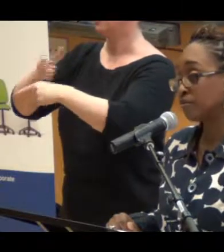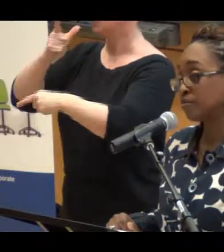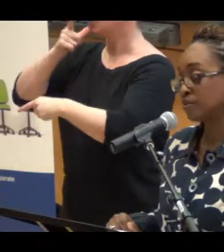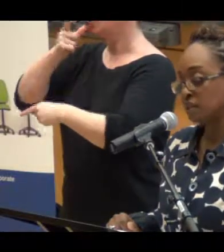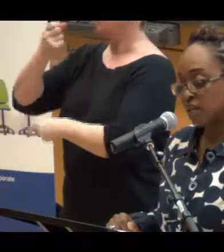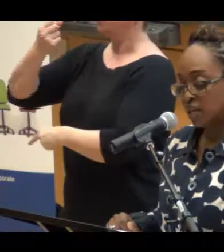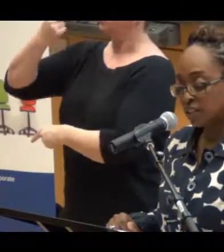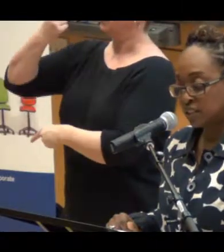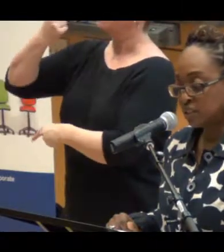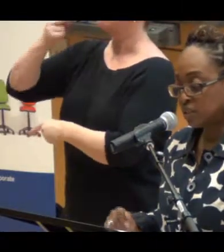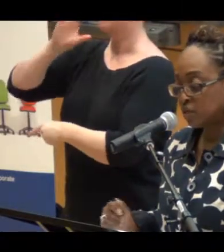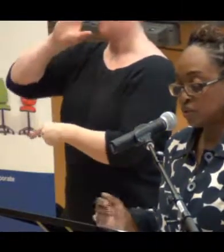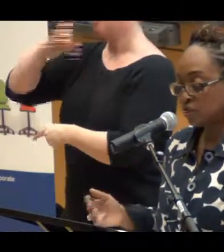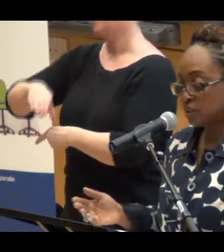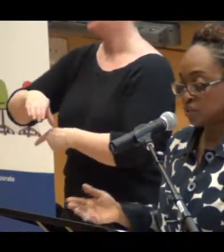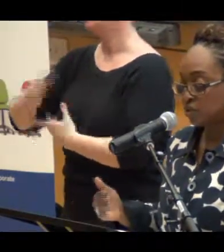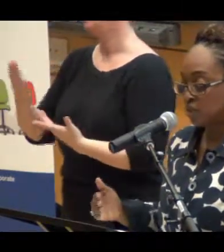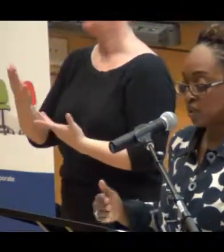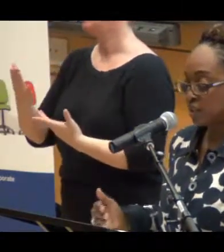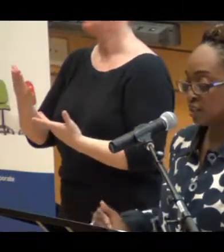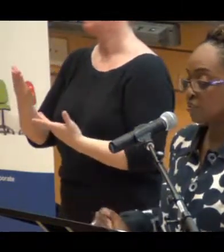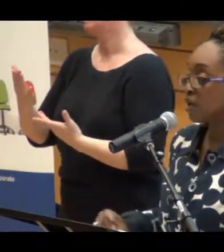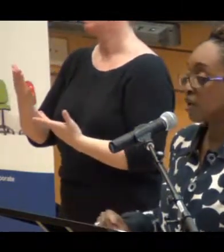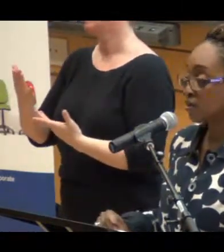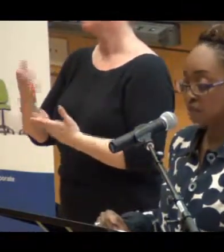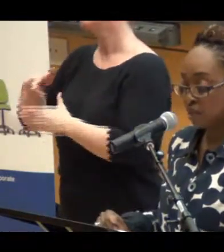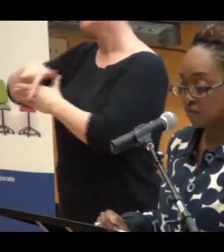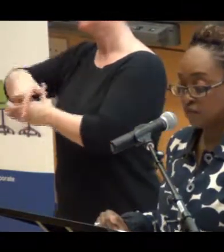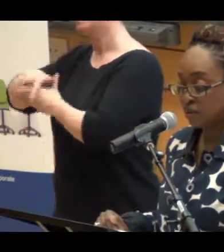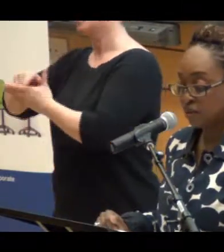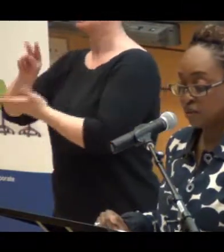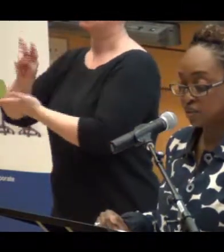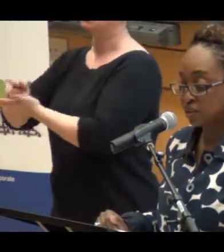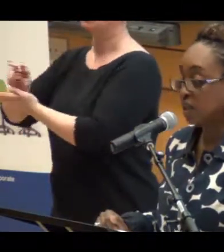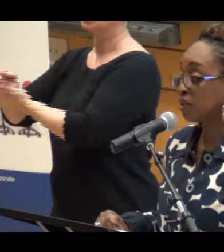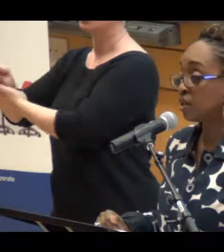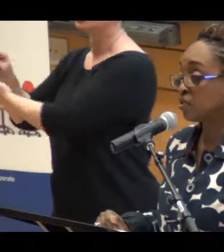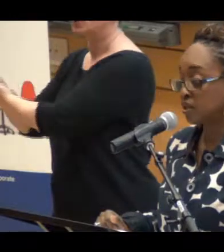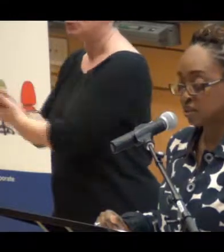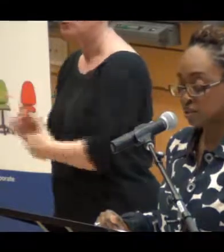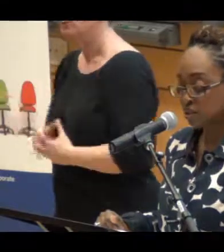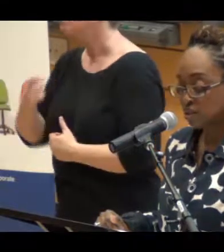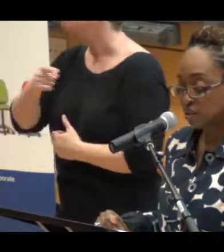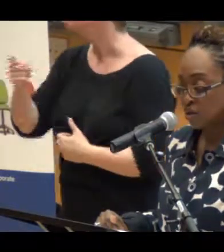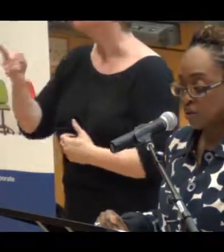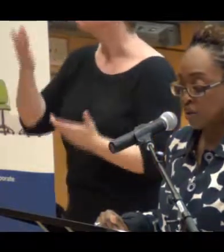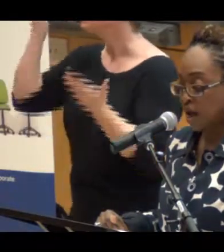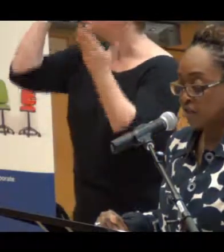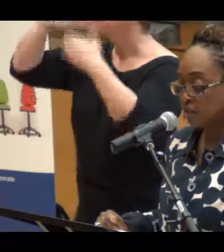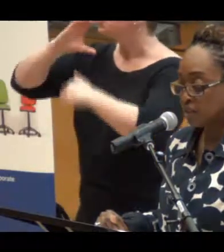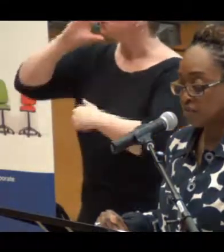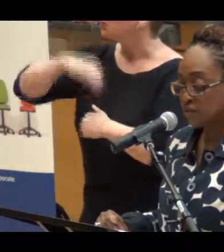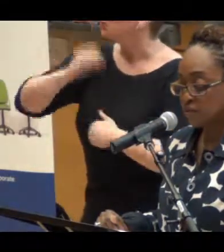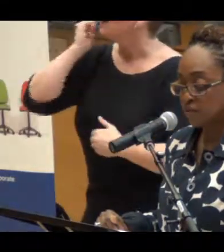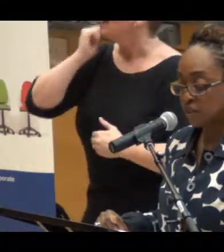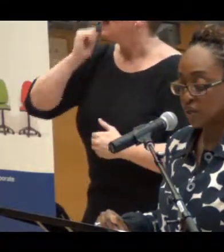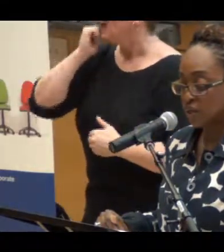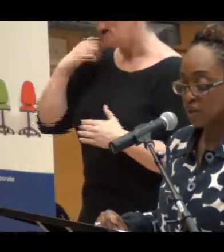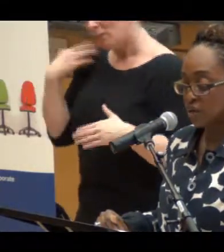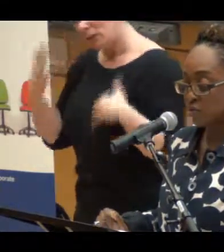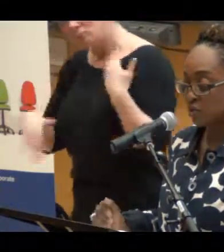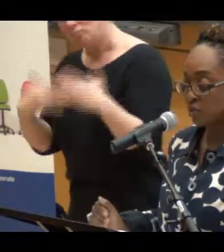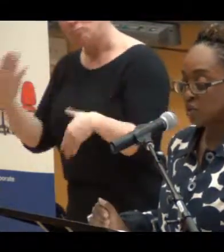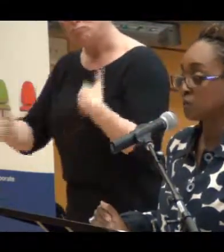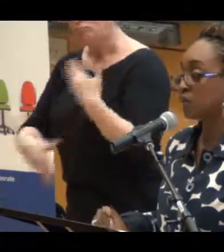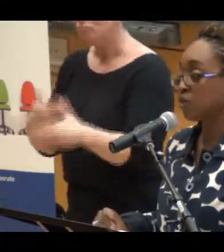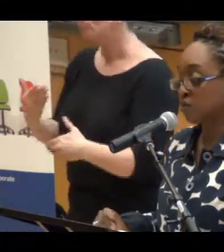time. Essentially, most of us don't realize the impact of the elephant on us on a day-to-day basis. We're baffled and give ourselves a